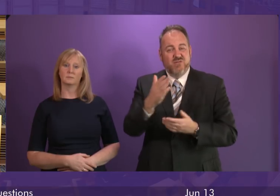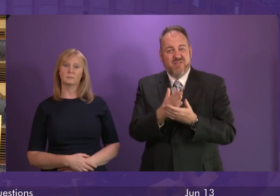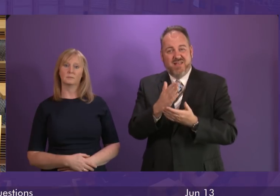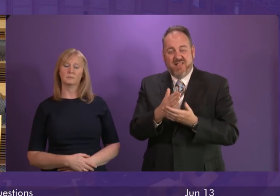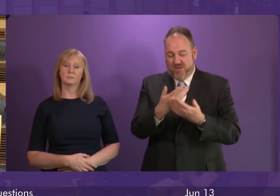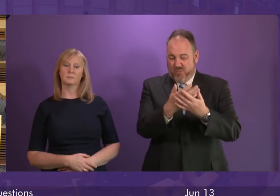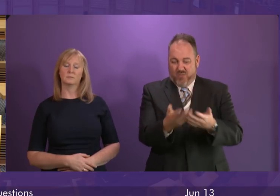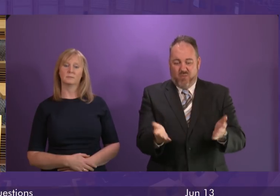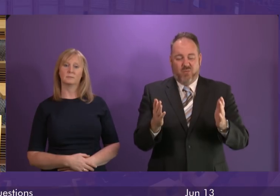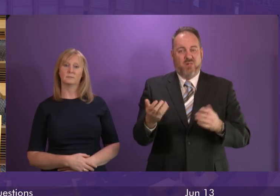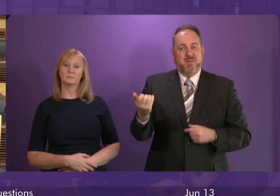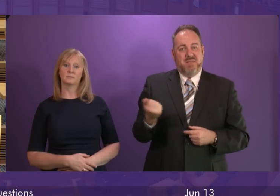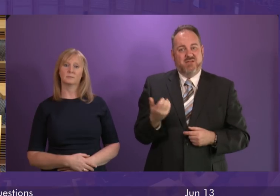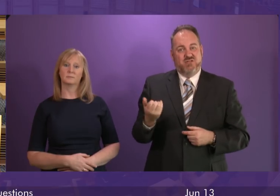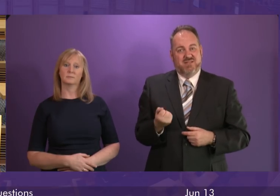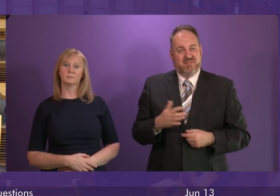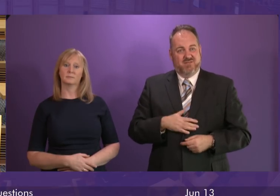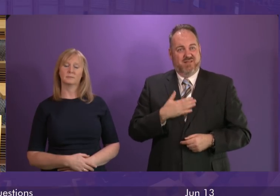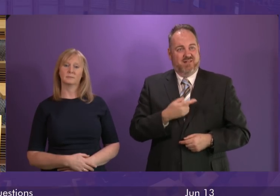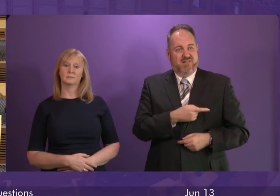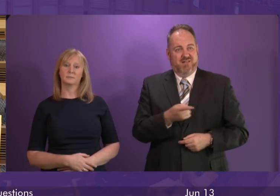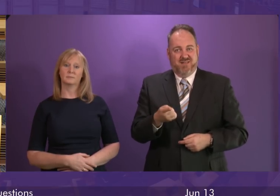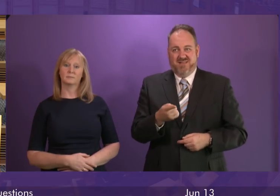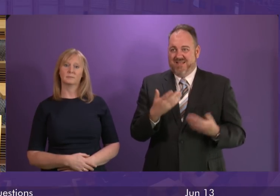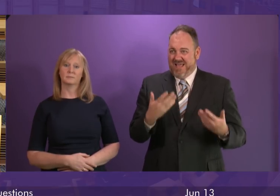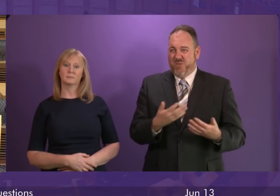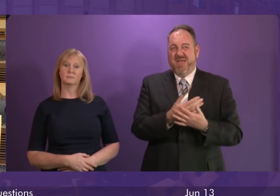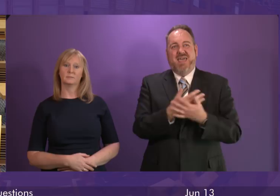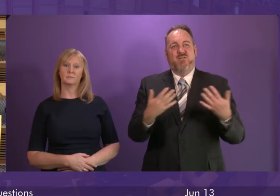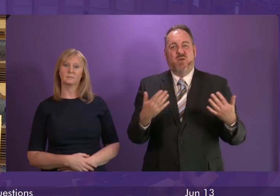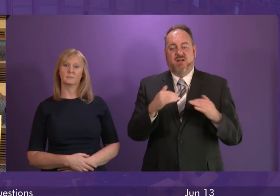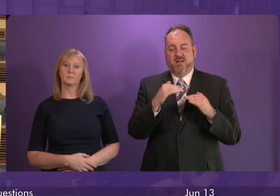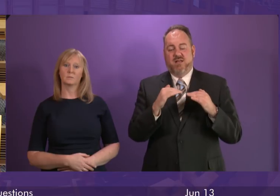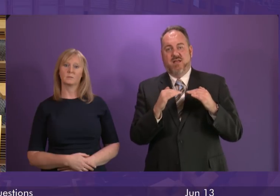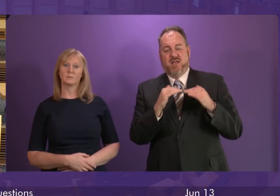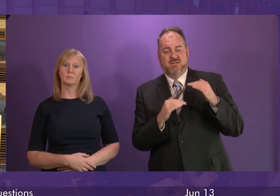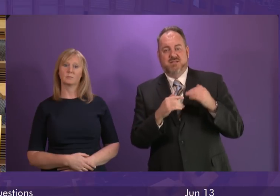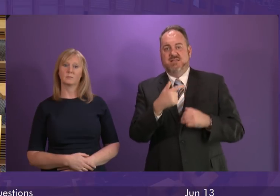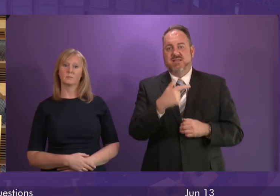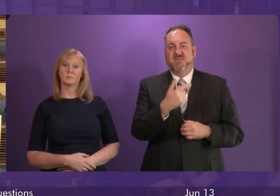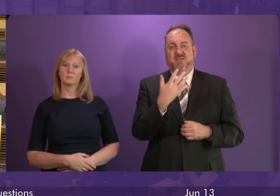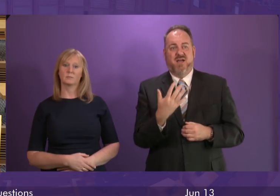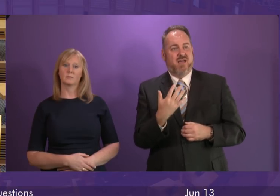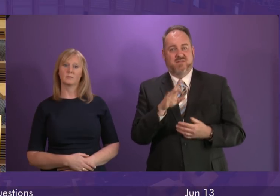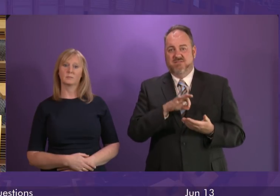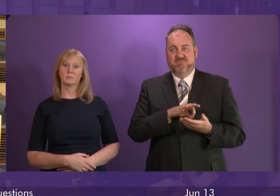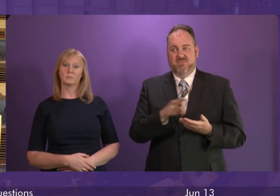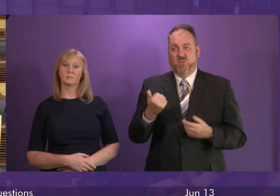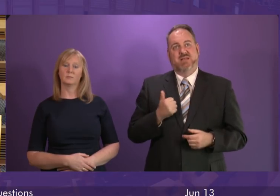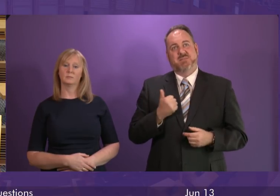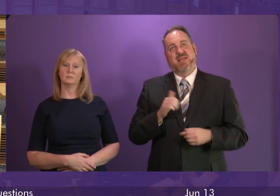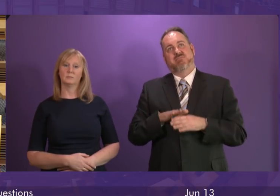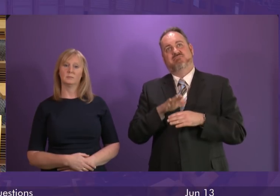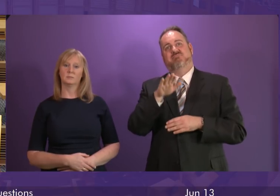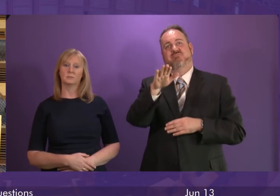pensioners, the Scottish Government has now excluded everybody below the age of 75. Even though life expectancy